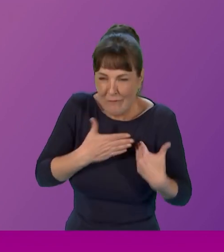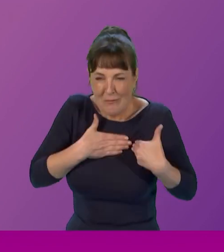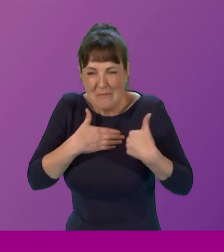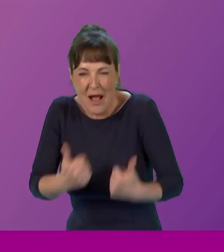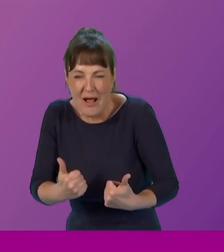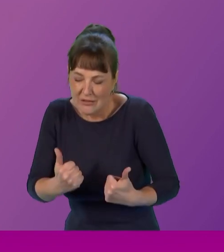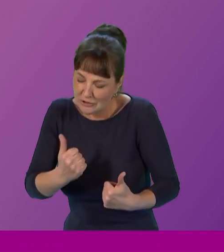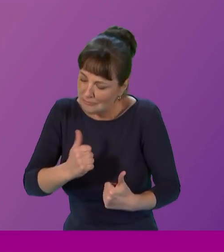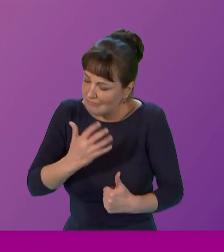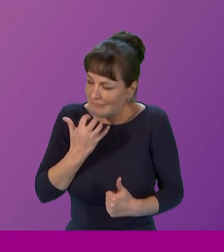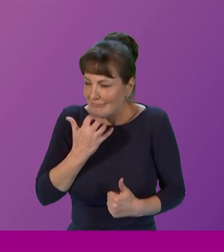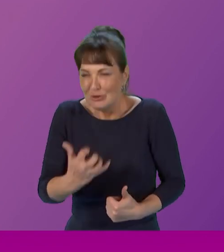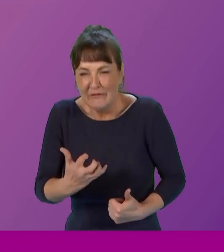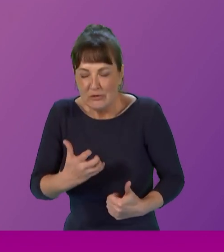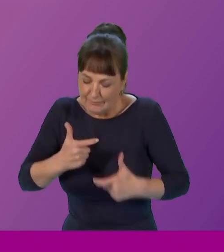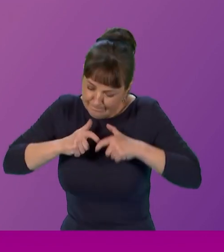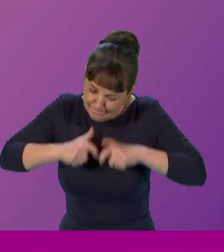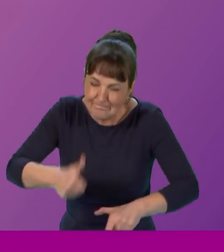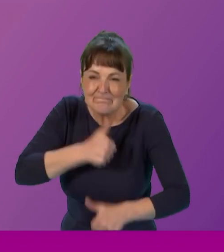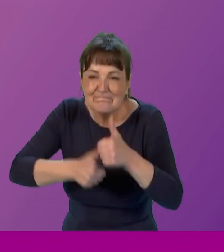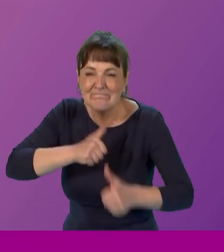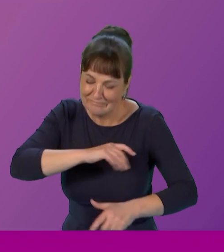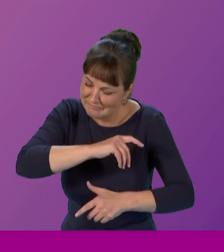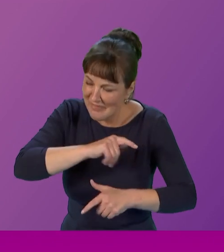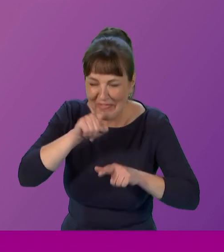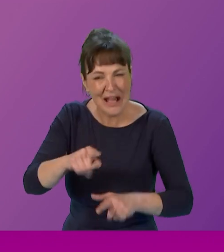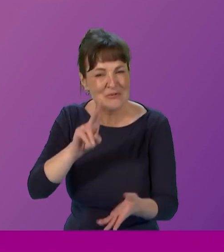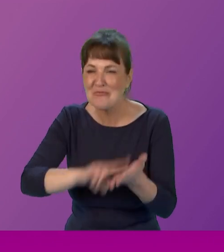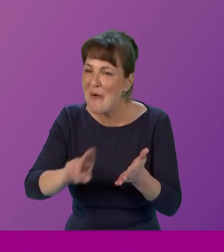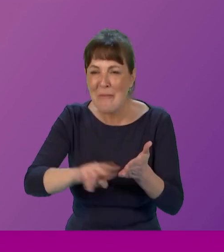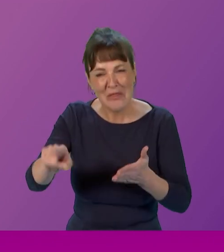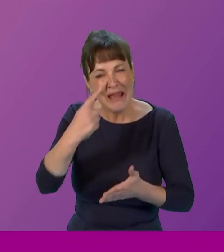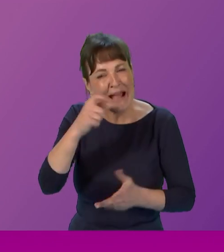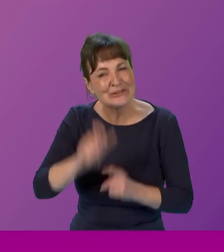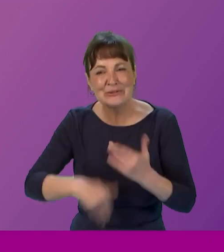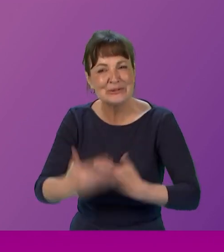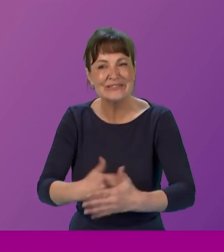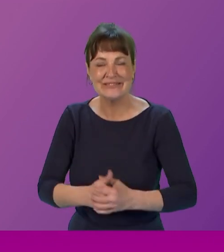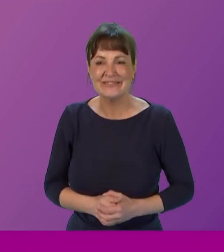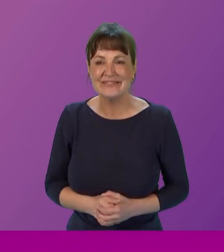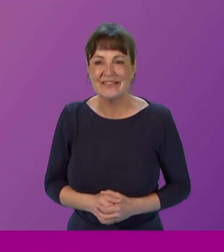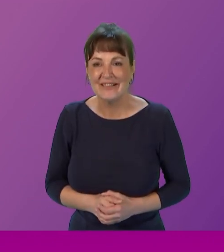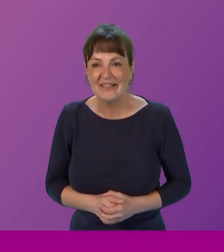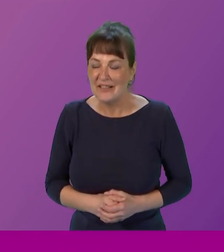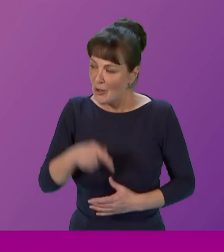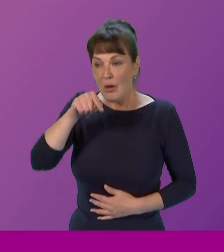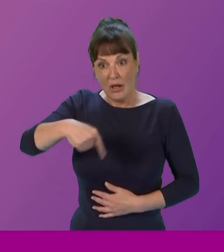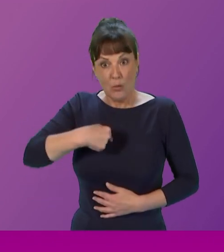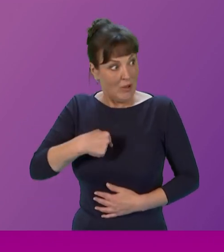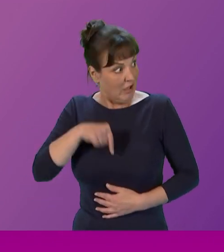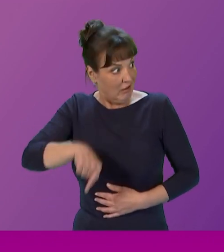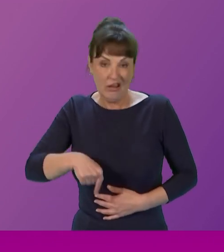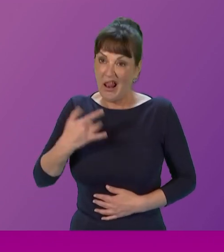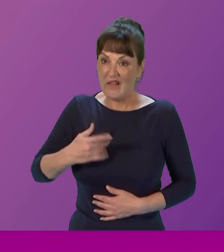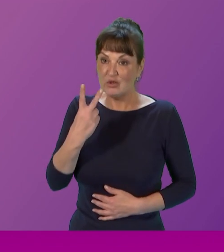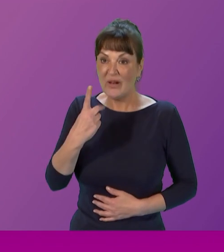kindness and perseverance the norm they set the best examples to navigating the challenges of being female in the 21st